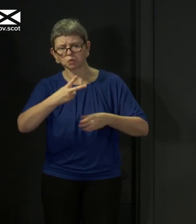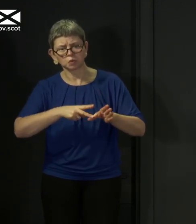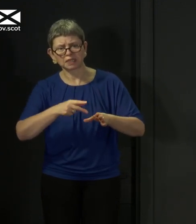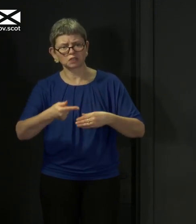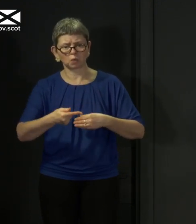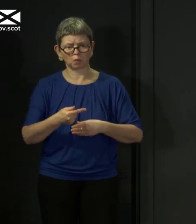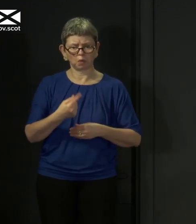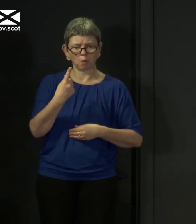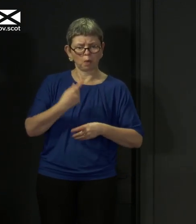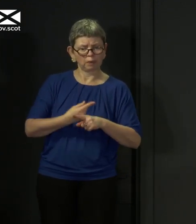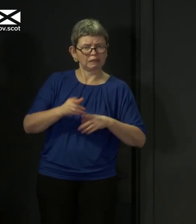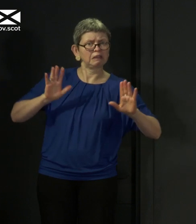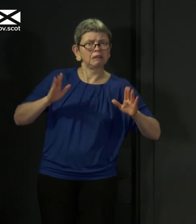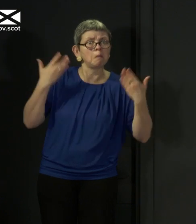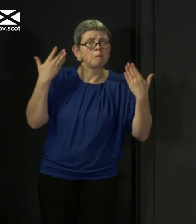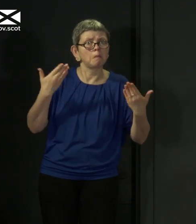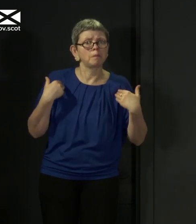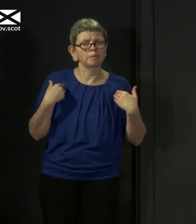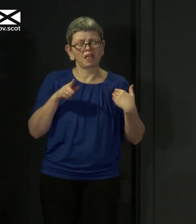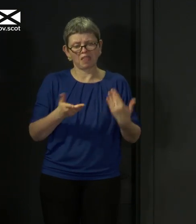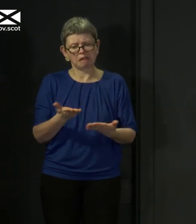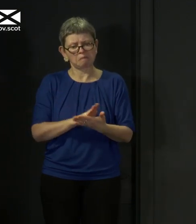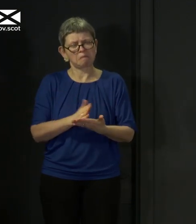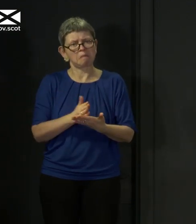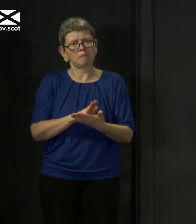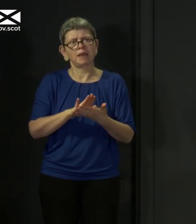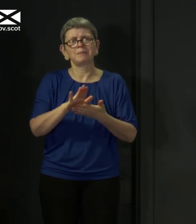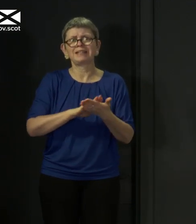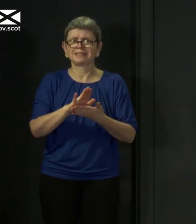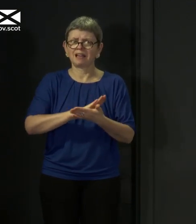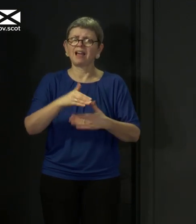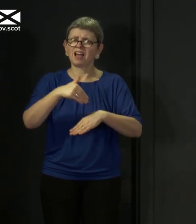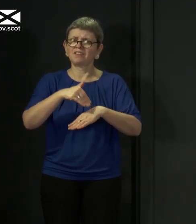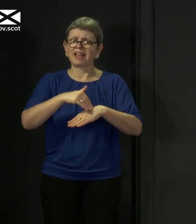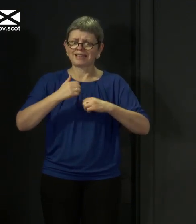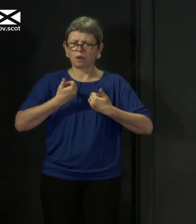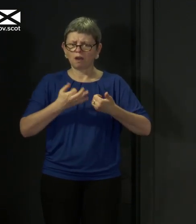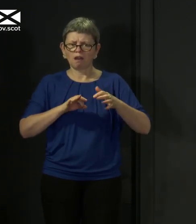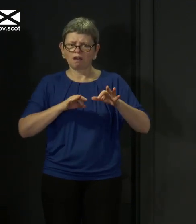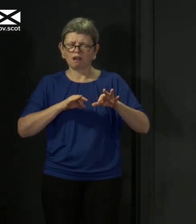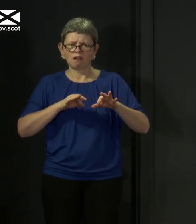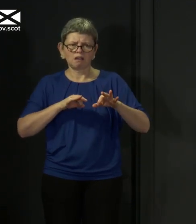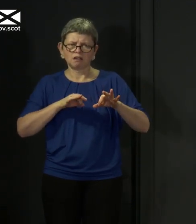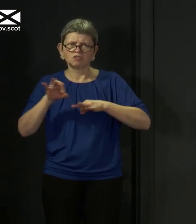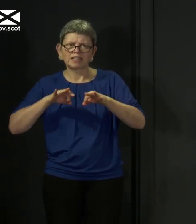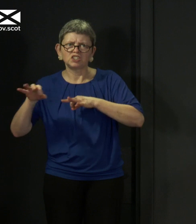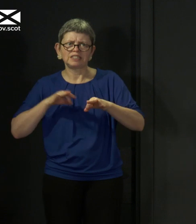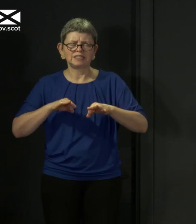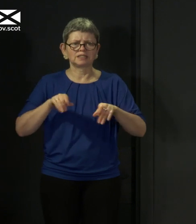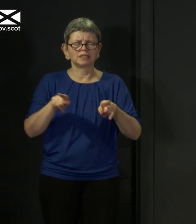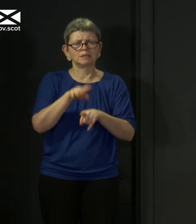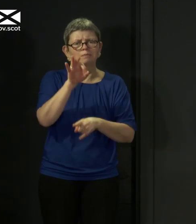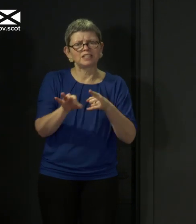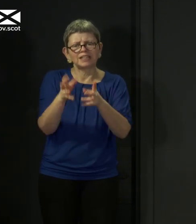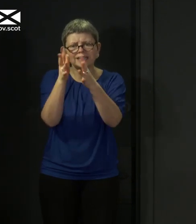that uncertainty there has implications for, you what we have talked about previously about antibody tests or any, you know,